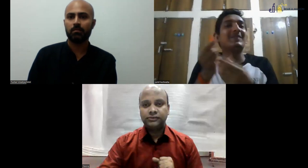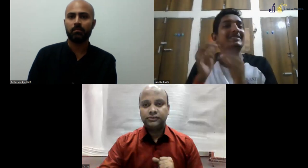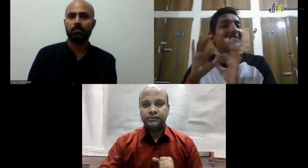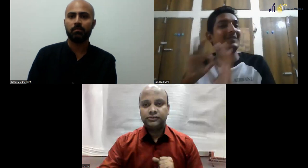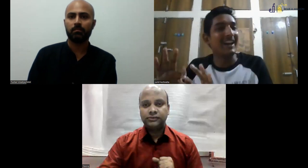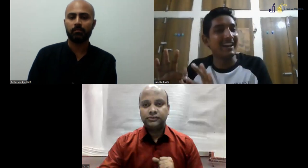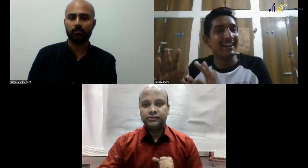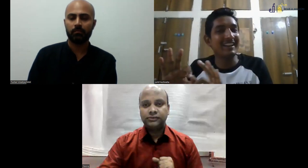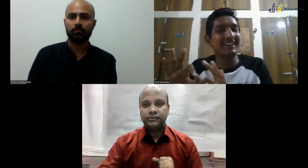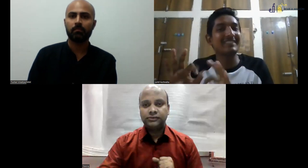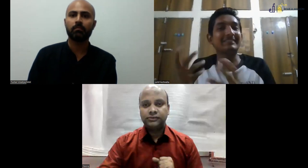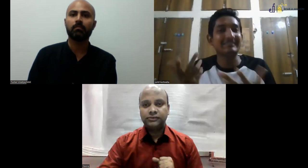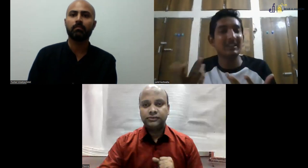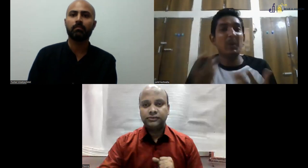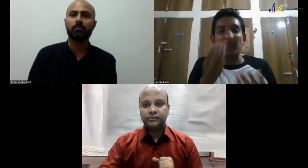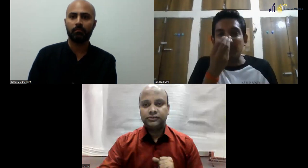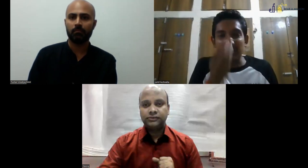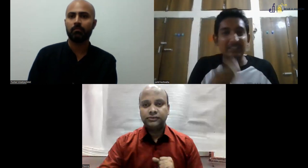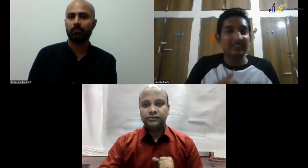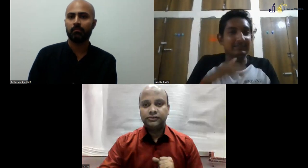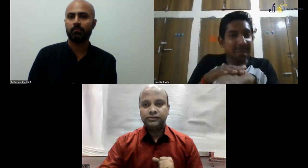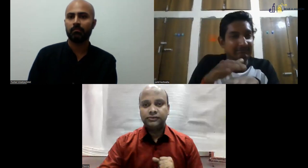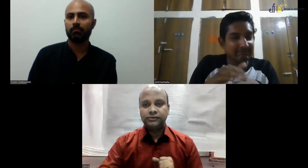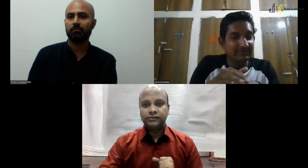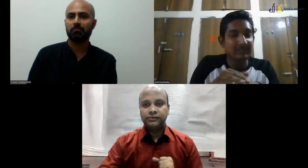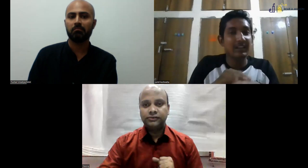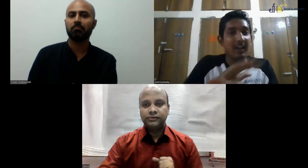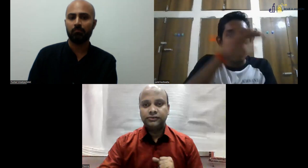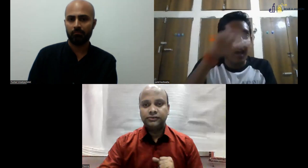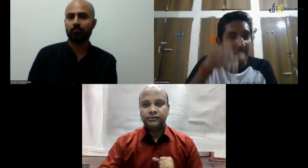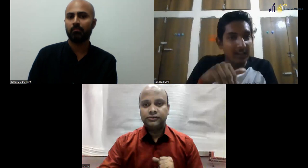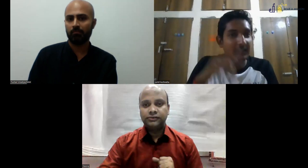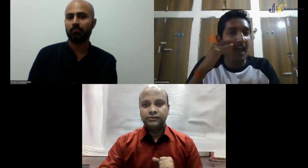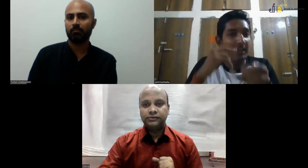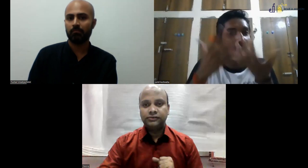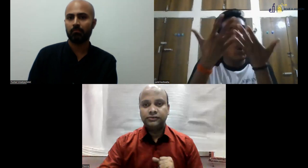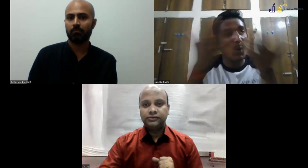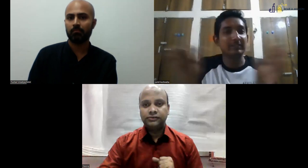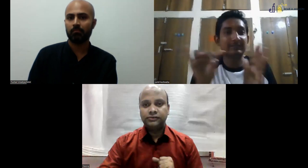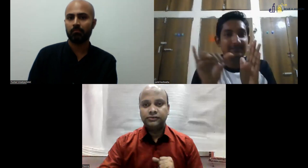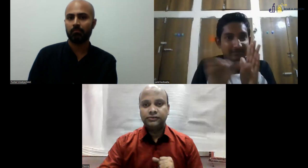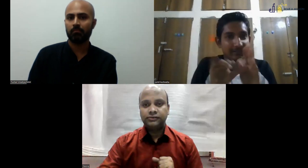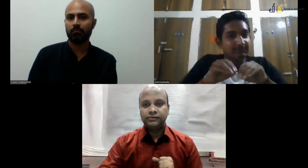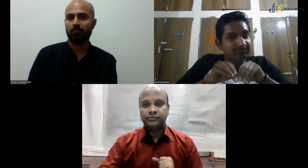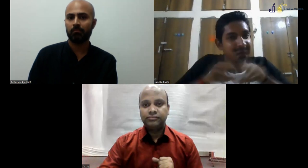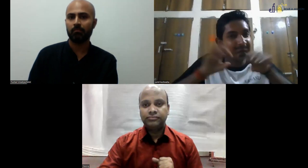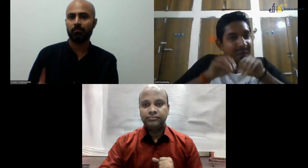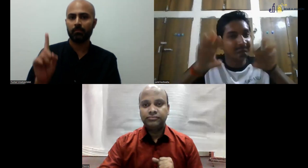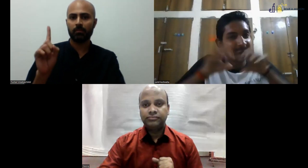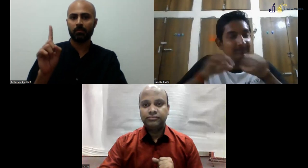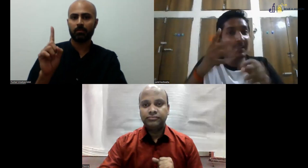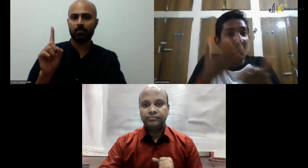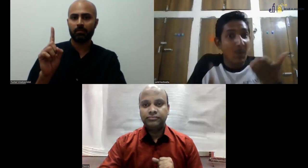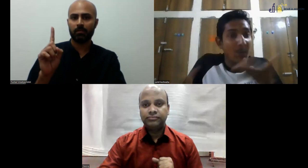But you know, some deaf people, they are, they have financial crunches and they don't have the financial,